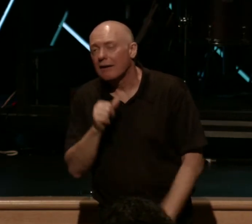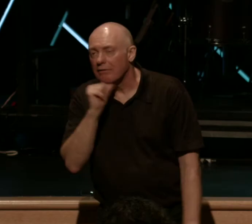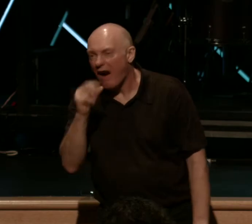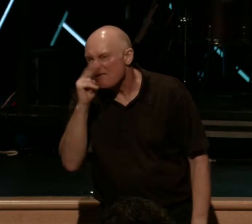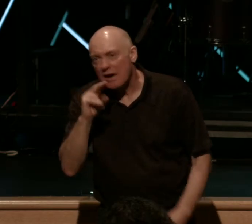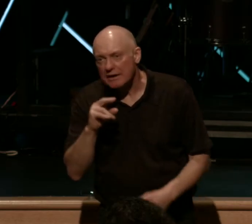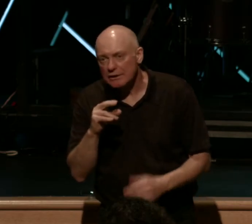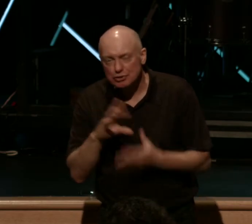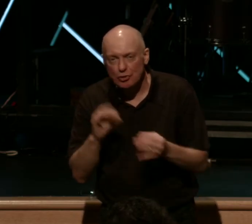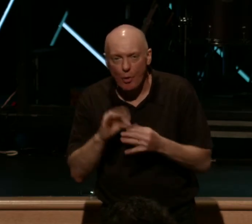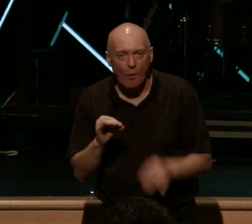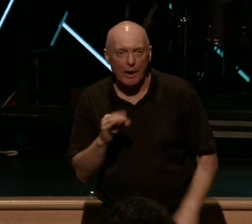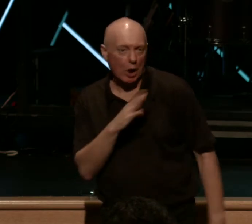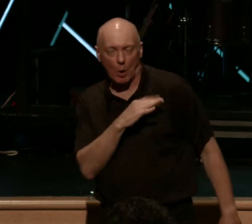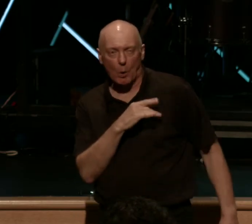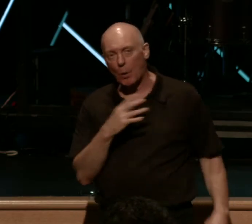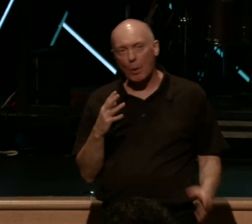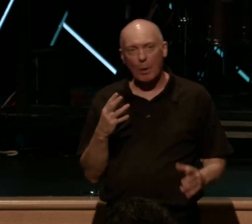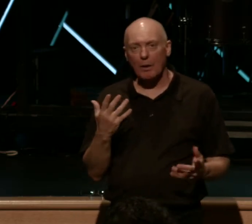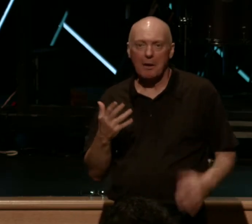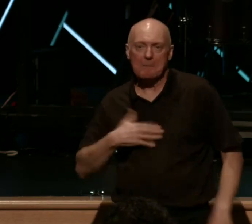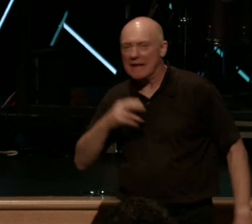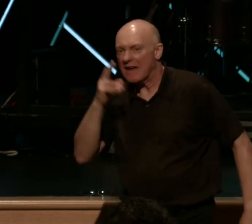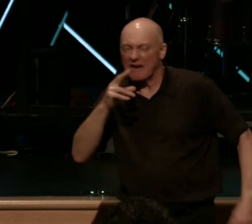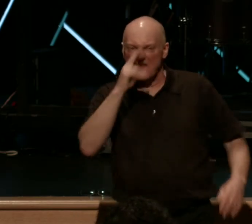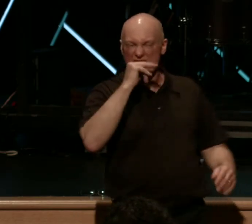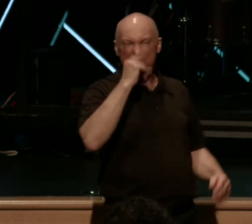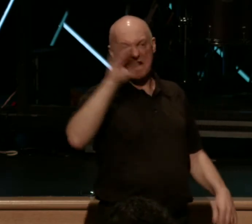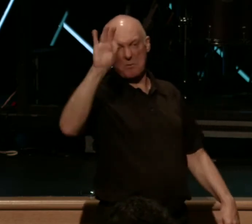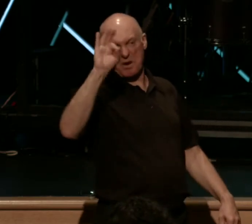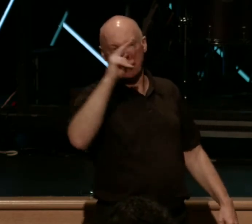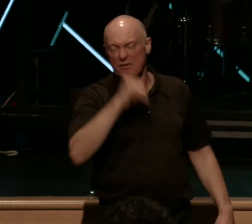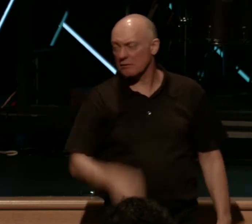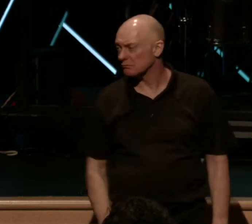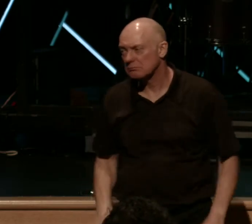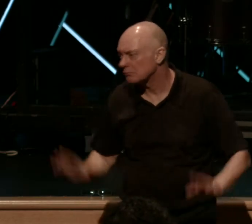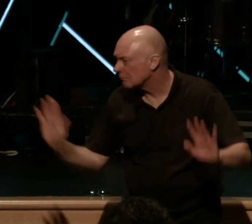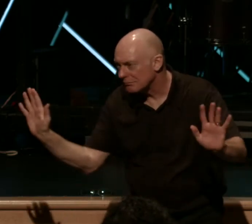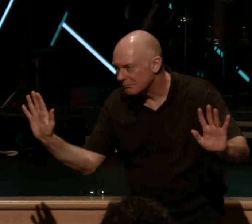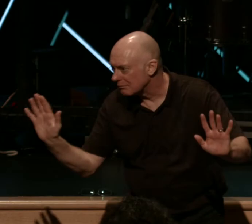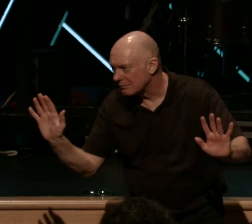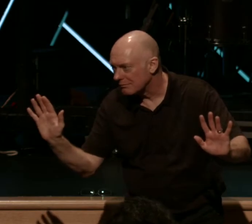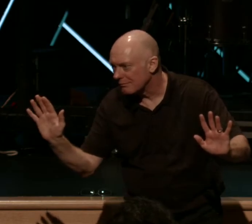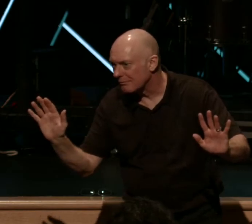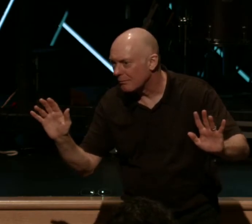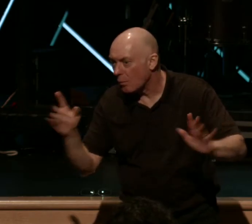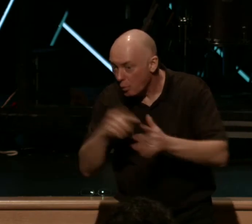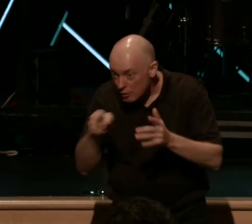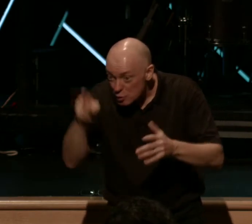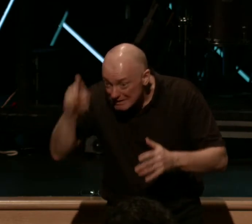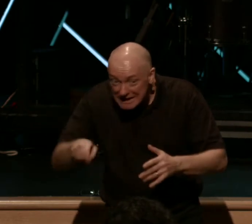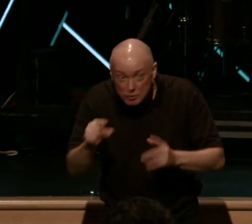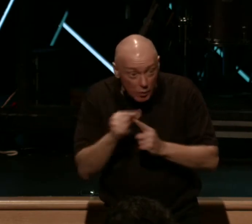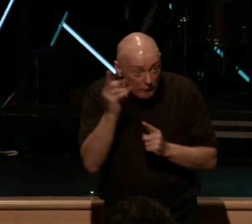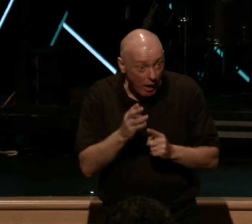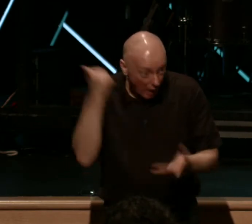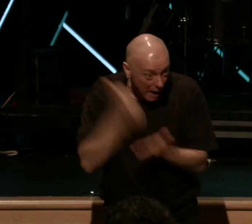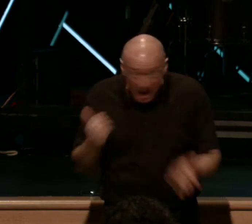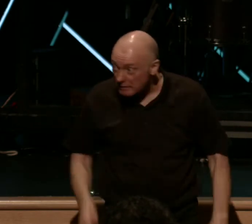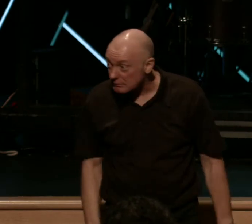cool illustrations, not my sense of humor. If you came for that, you're not going to get much. But what you will get today is the word. Amen. So when we